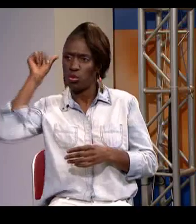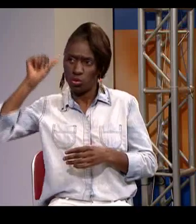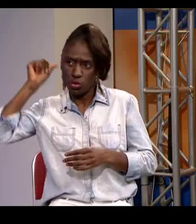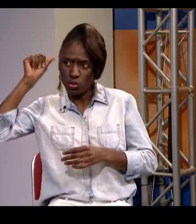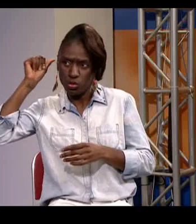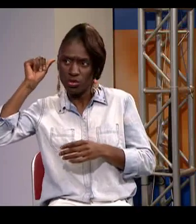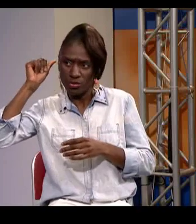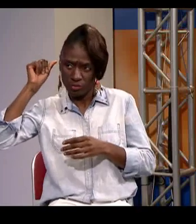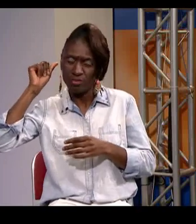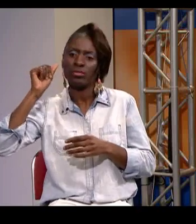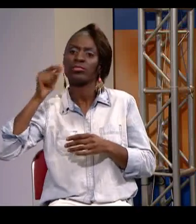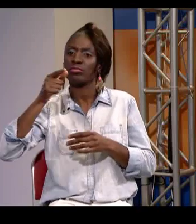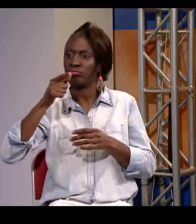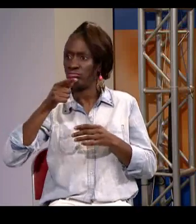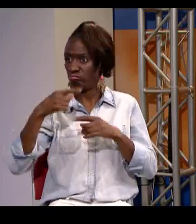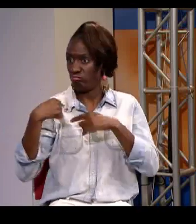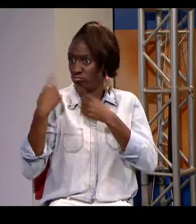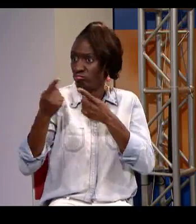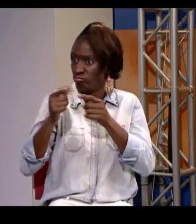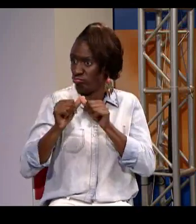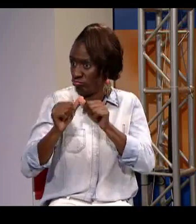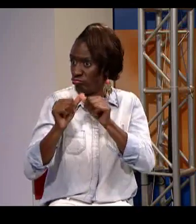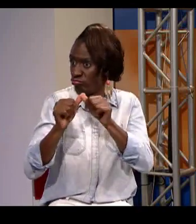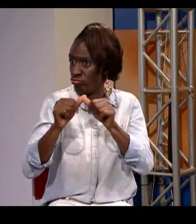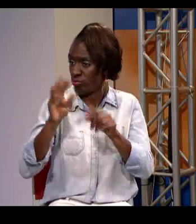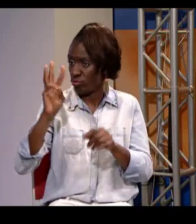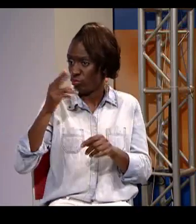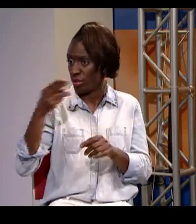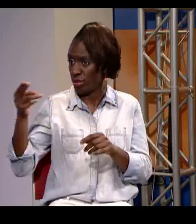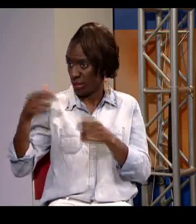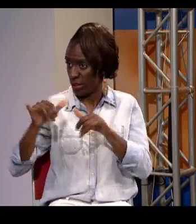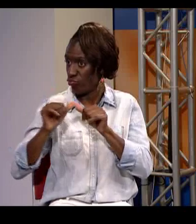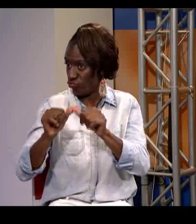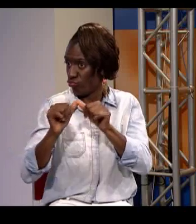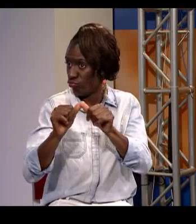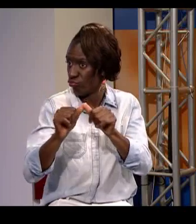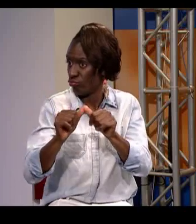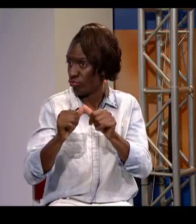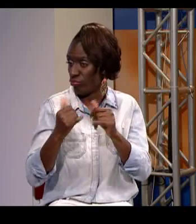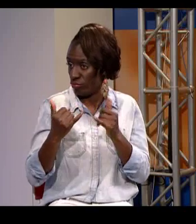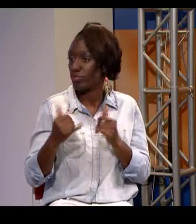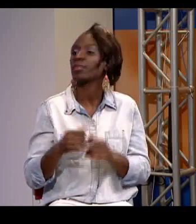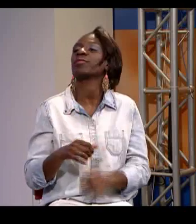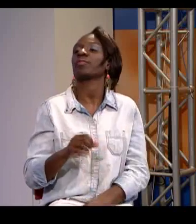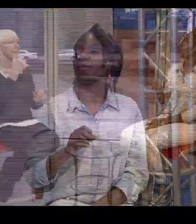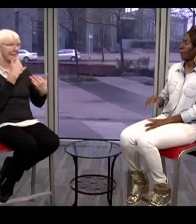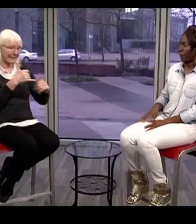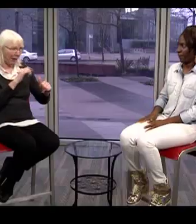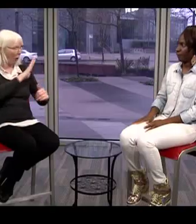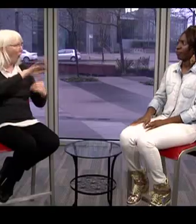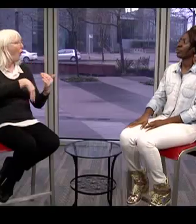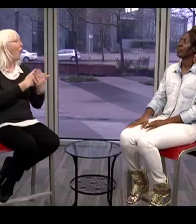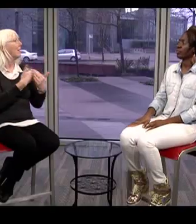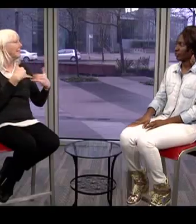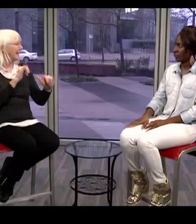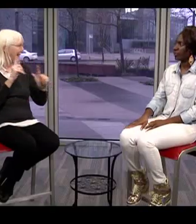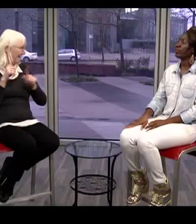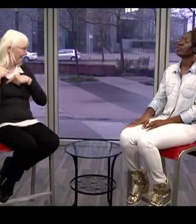there's a showroom there, and there's audiology services, too. Have they all been around for quite a while and are still running? Yes,